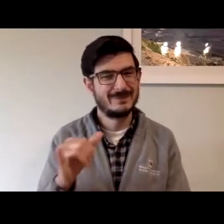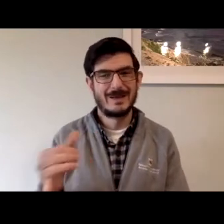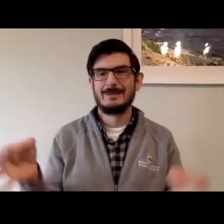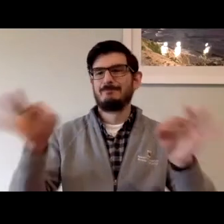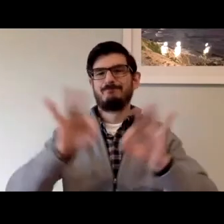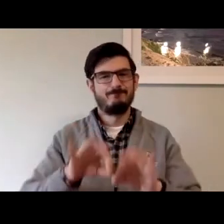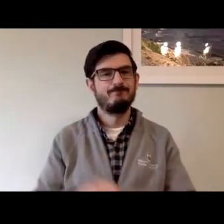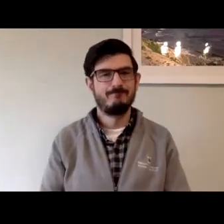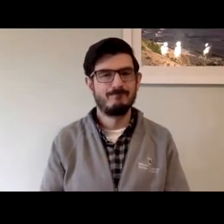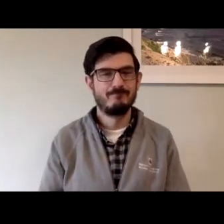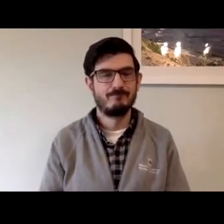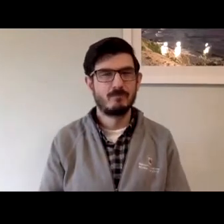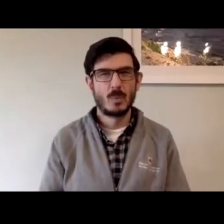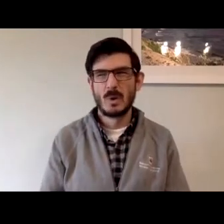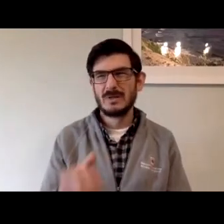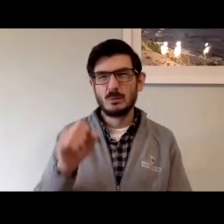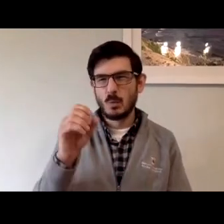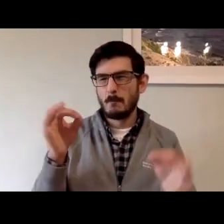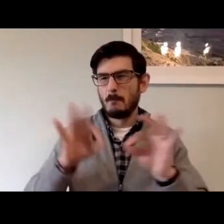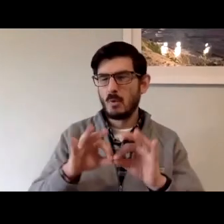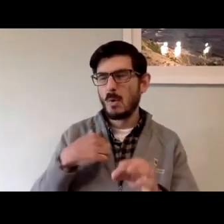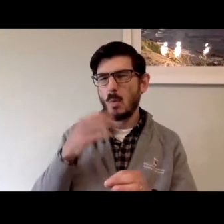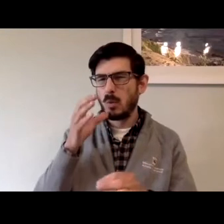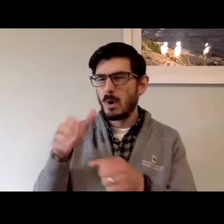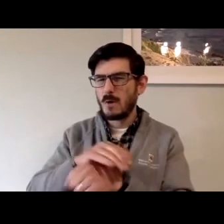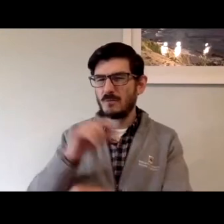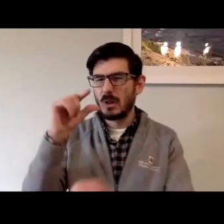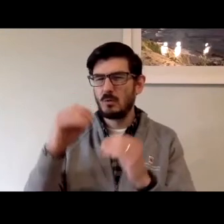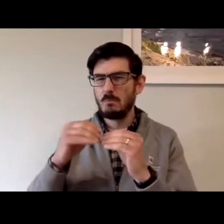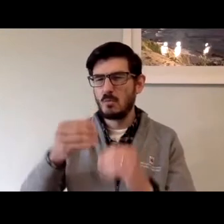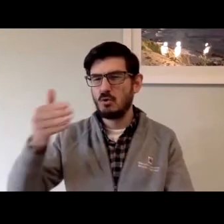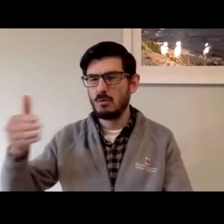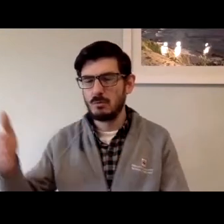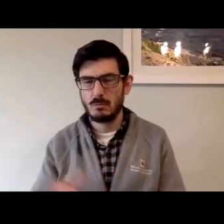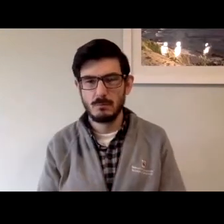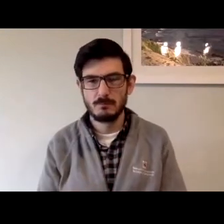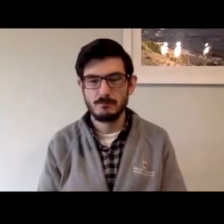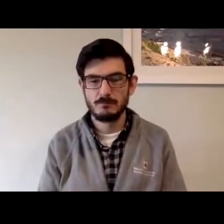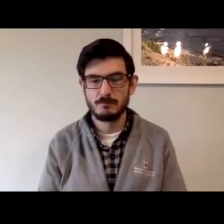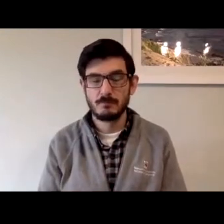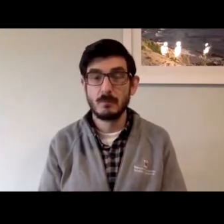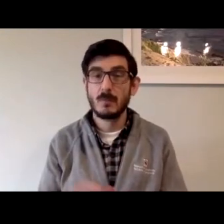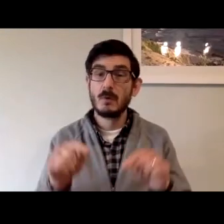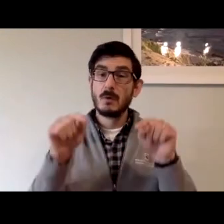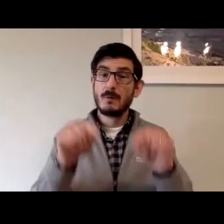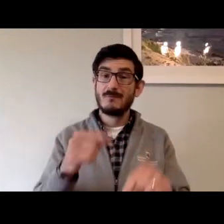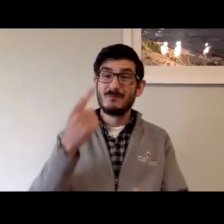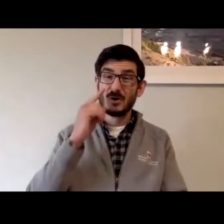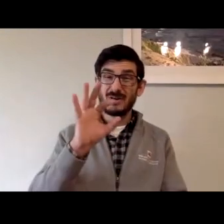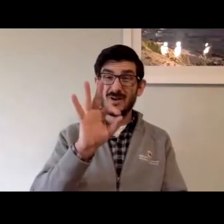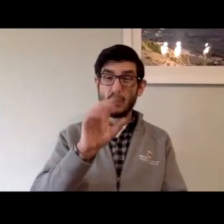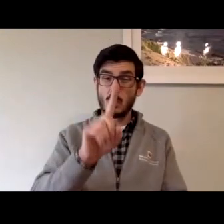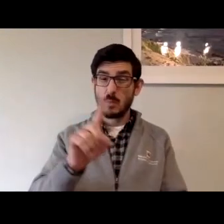at the outset. It is ultimately critical. So I think what's paramount is that we can cover a little